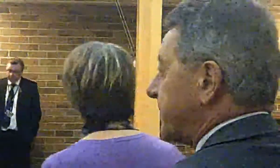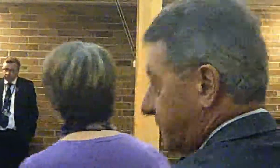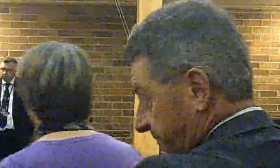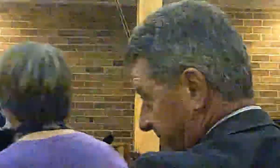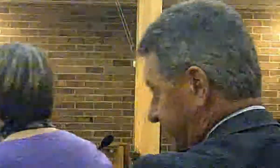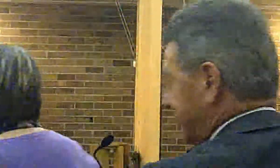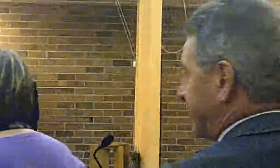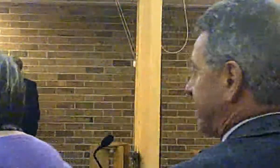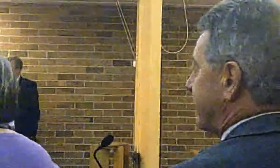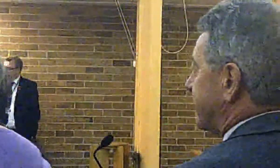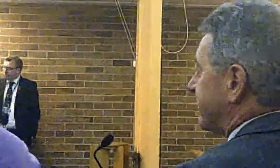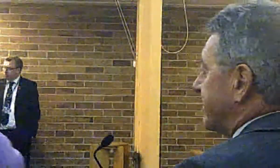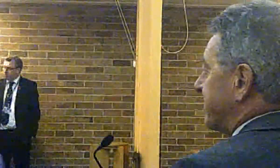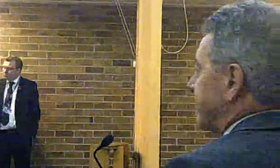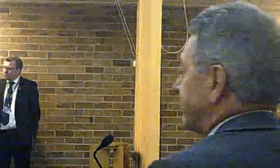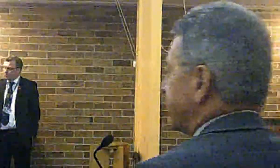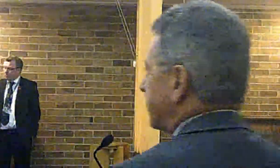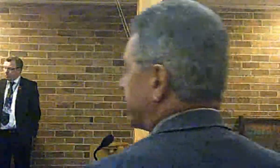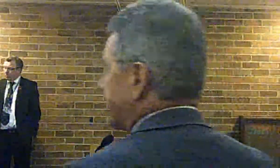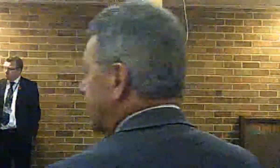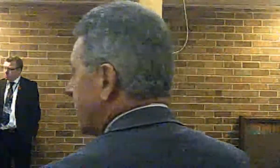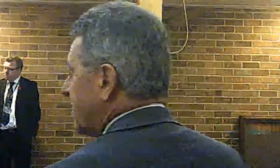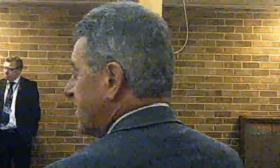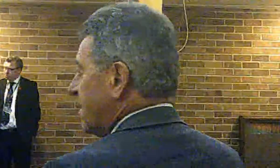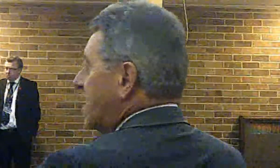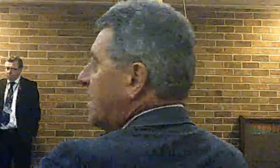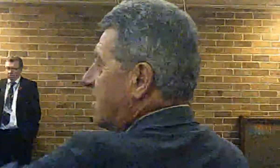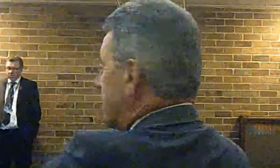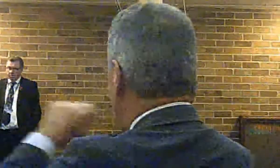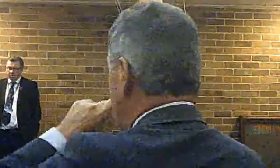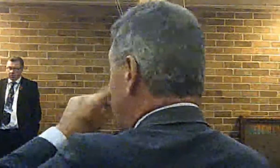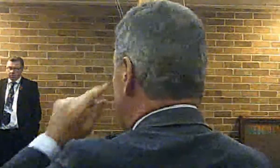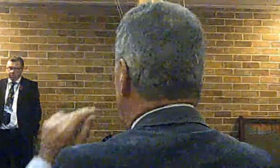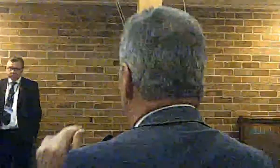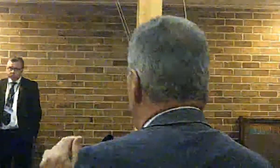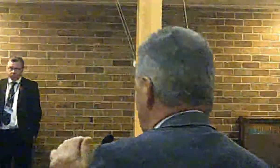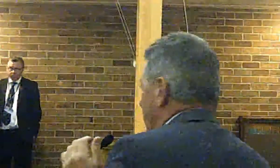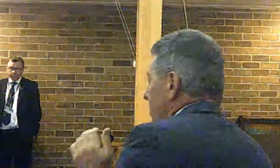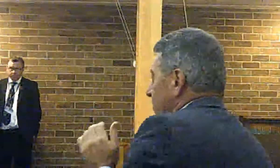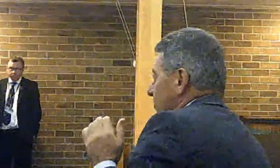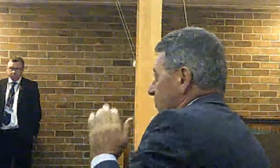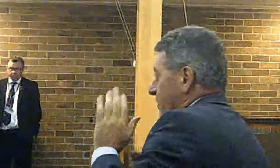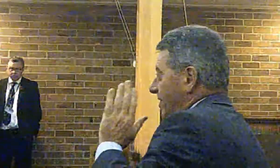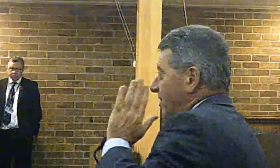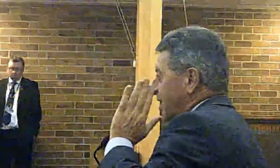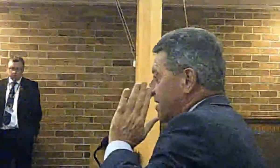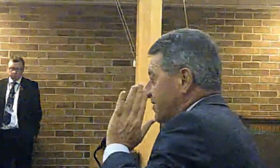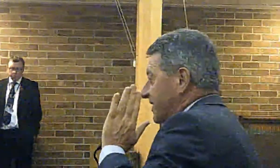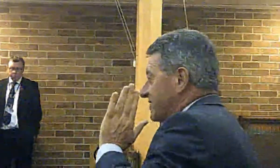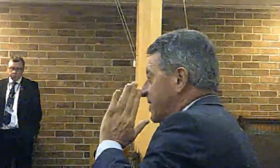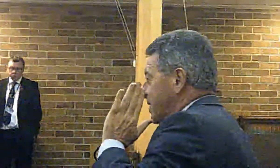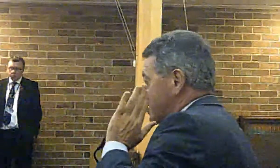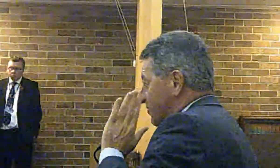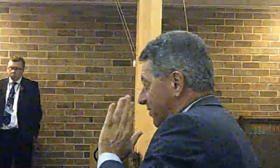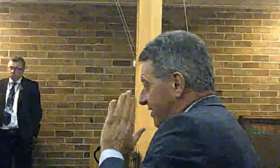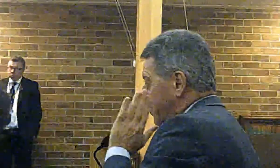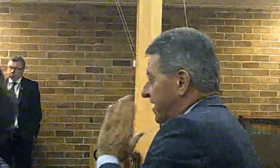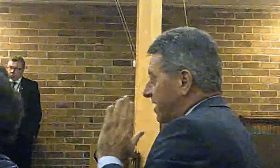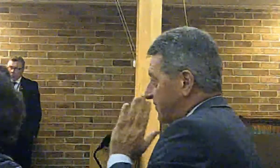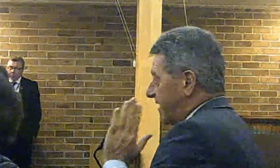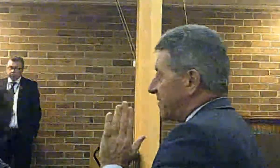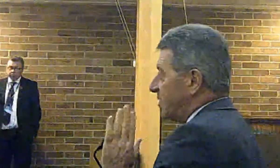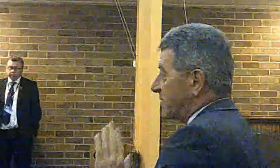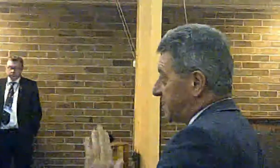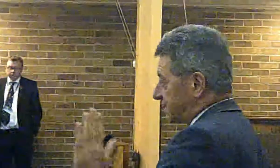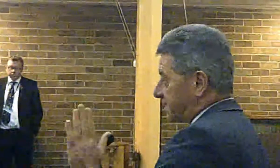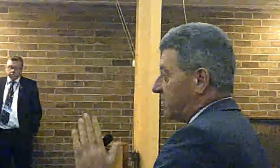Thank you very much. We've only